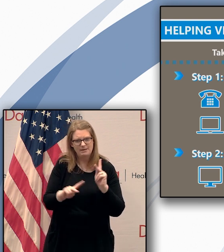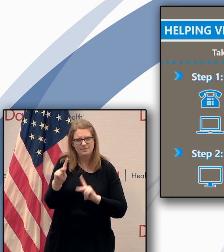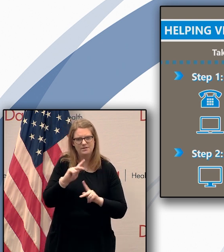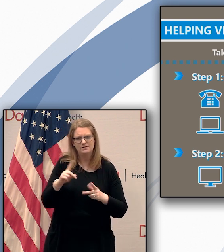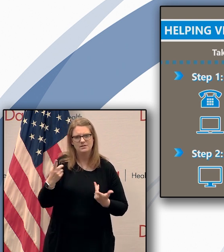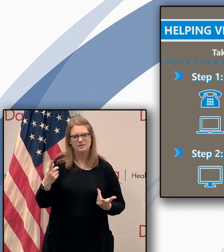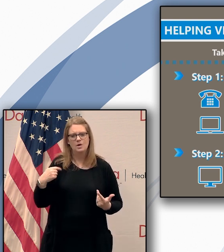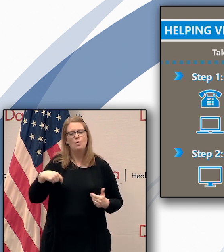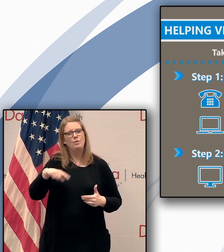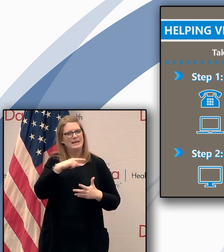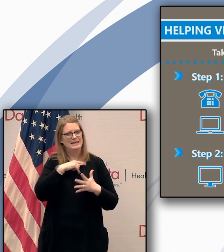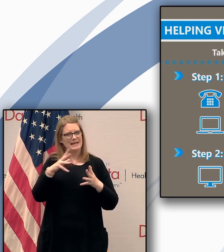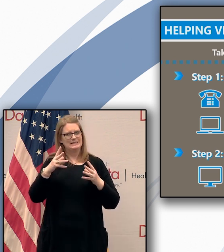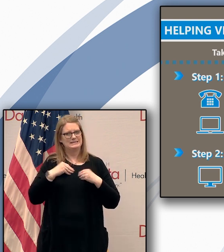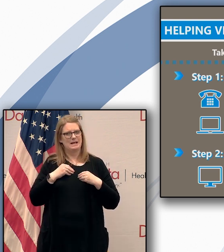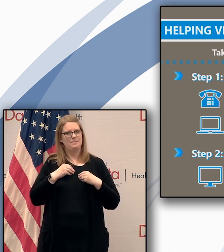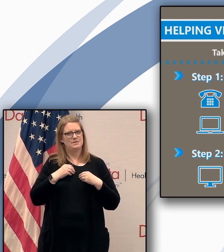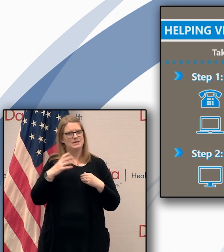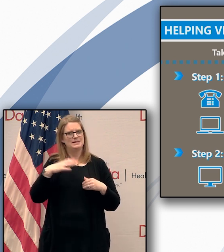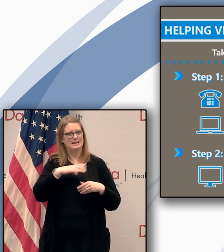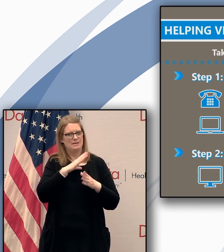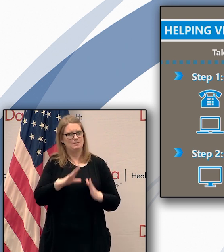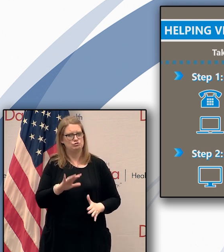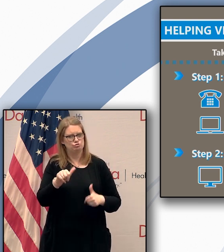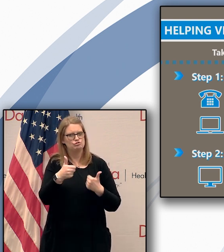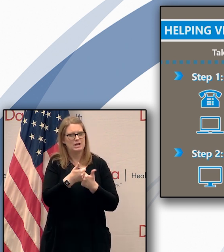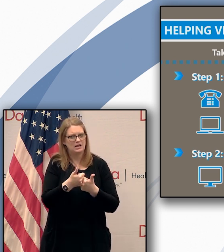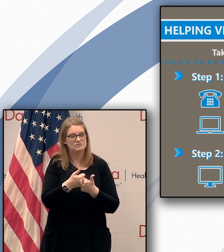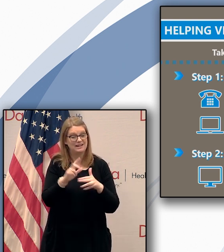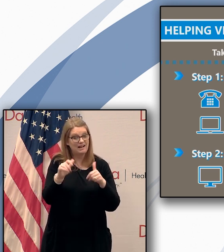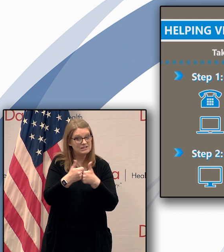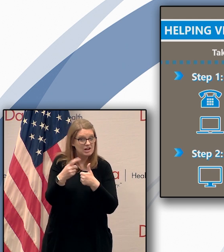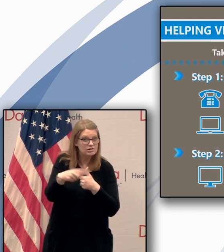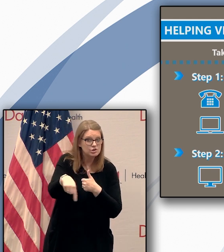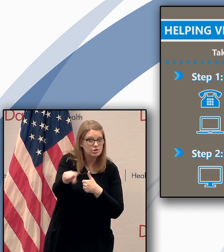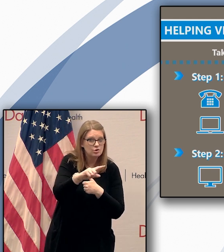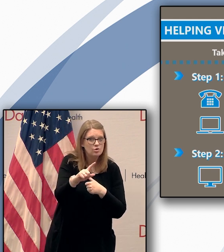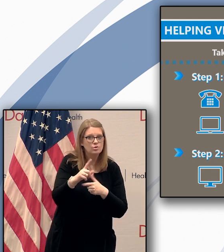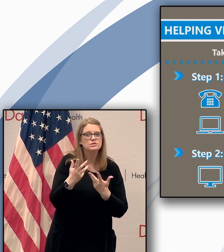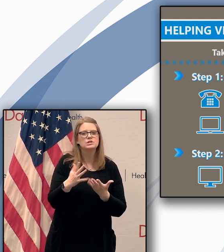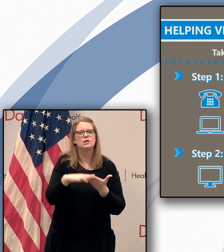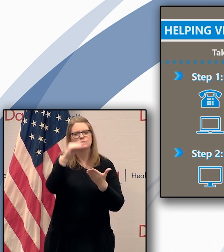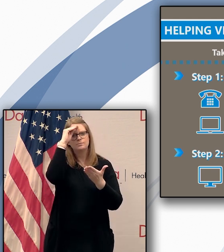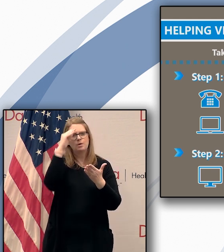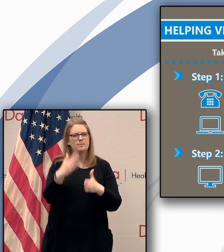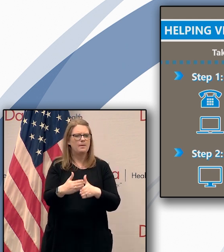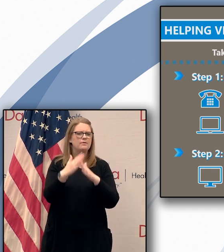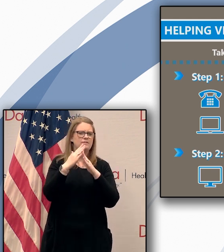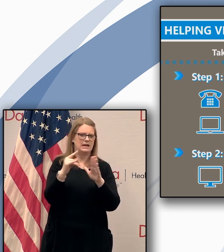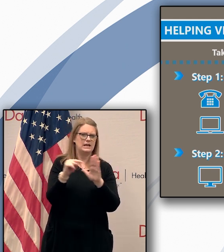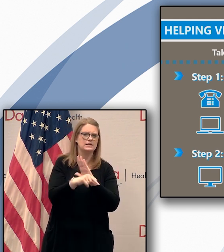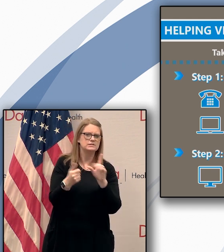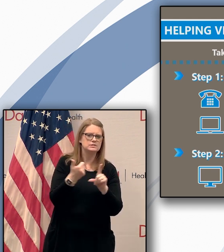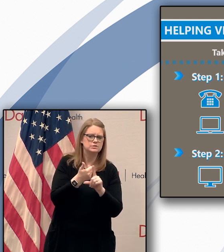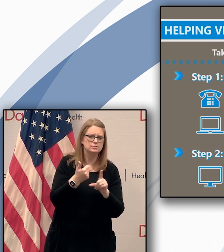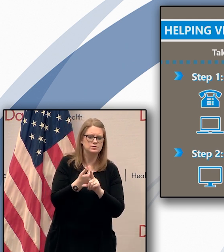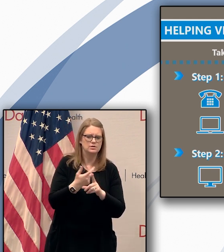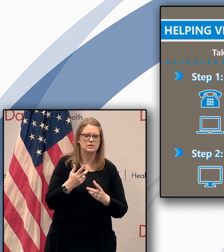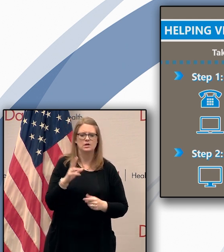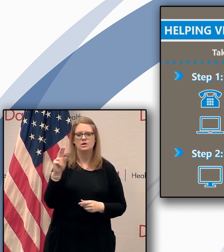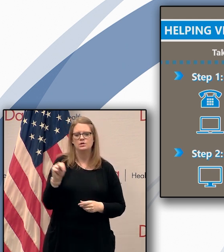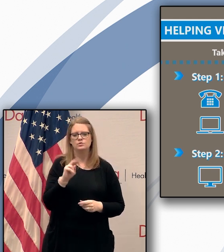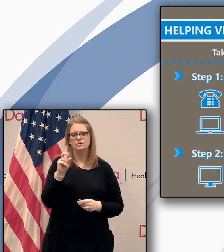the Commissioner's Challenge and I challenge you to take the Commissioner's Challenge to prevent suicide. learn more to take the challenge, visit the